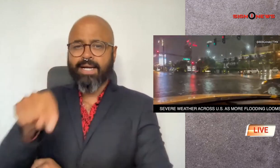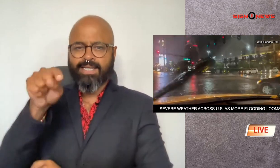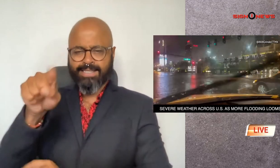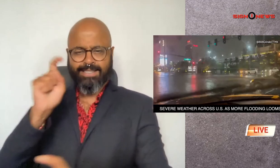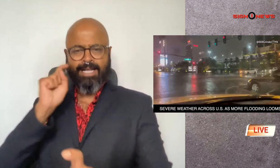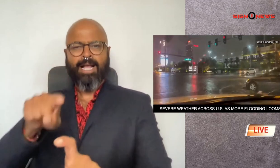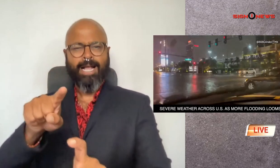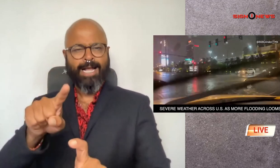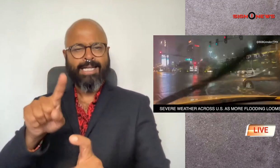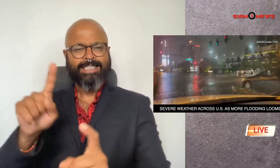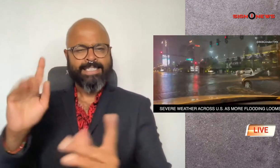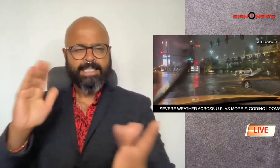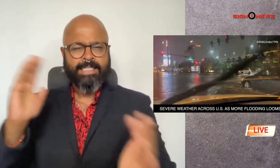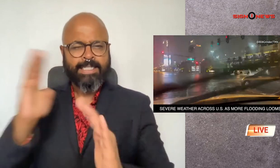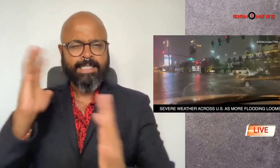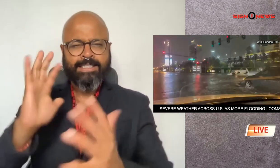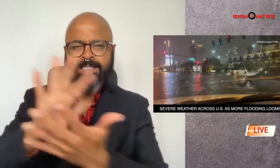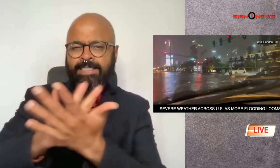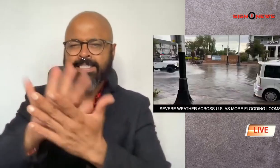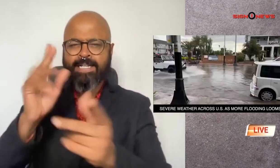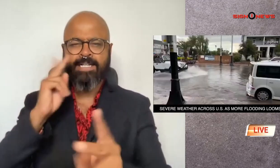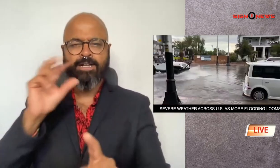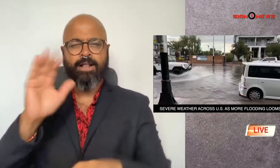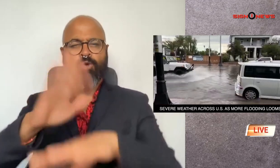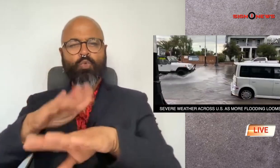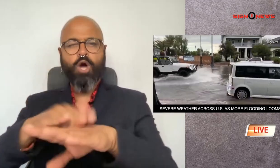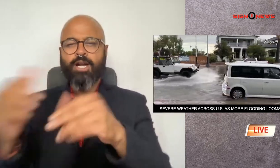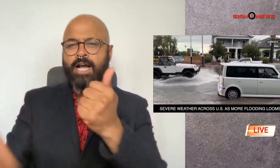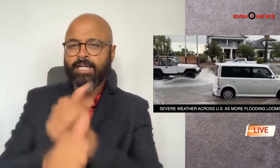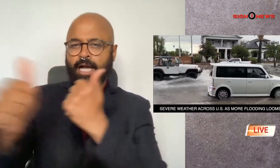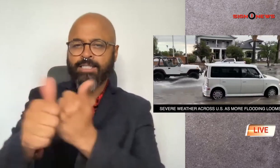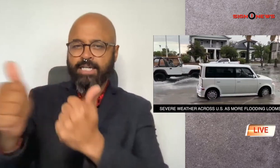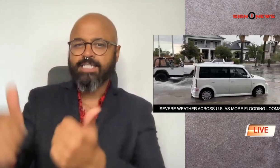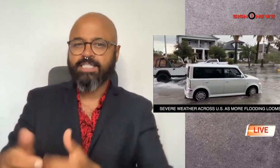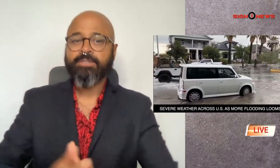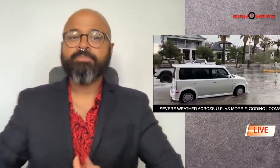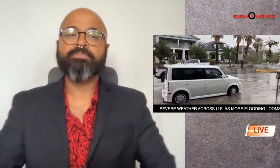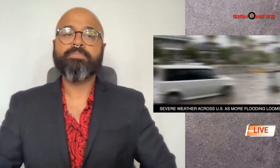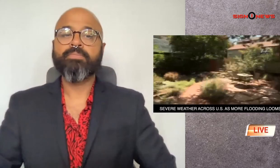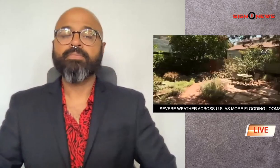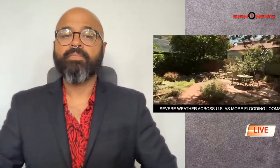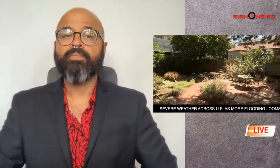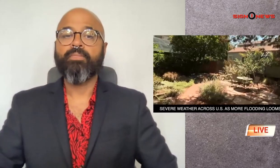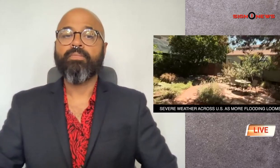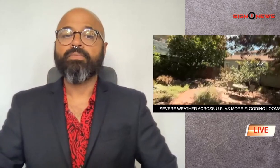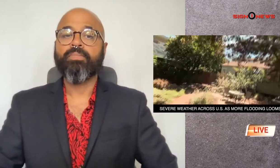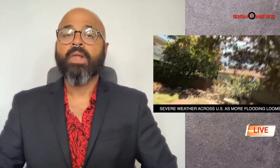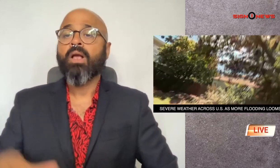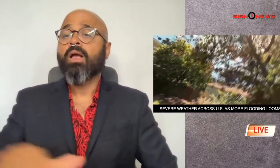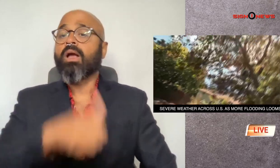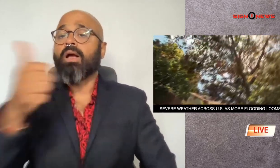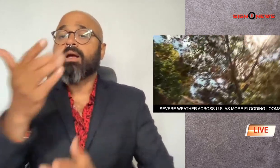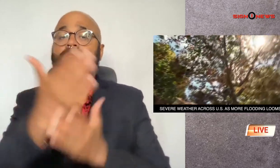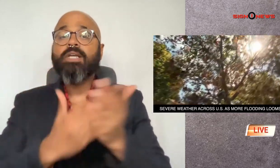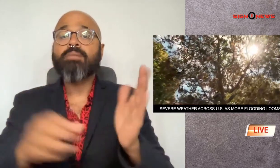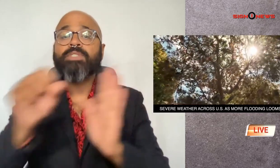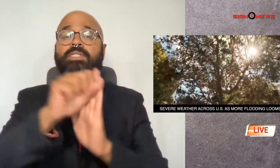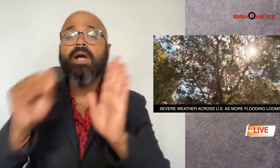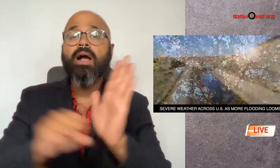the National Hurricane Center is also tracking a disturbance over South Texas warning of dangerous conditions and while some